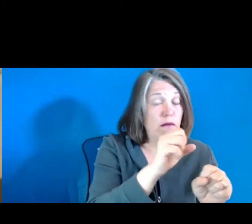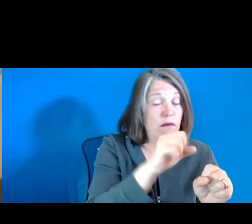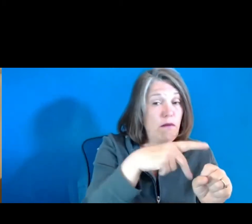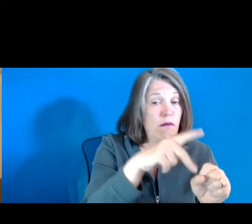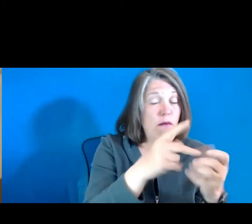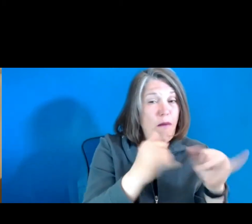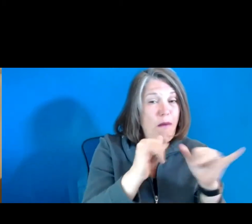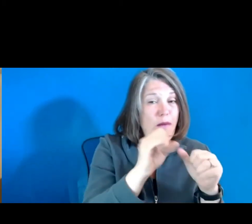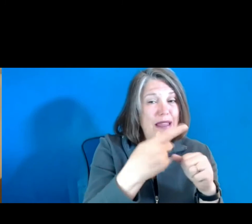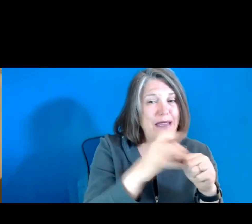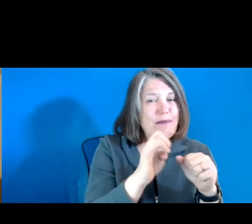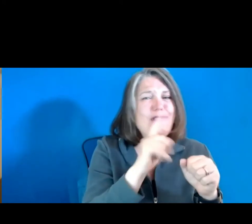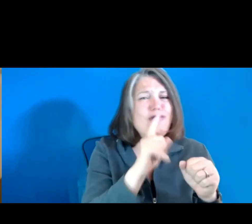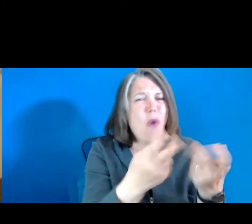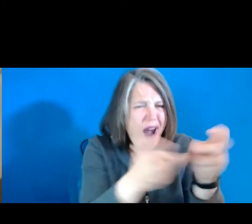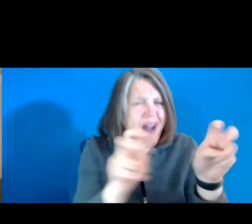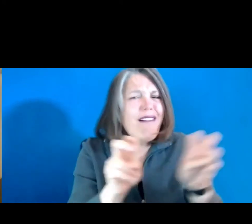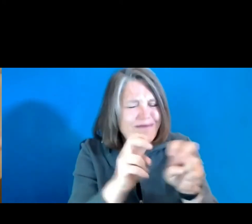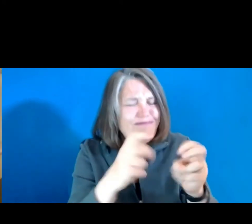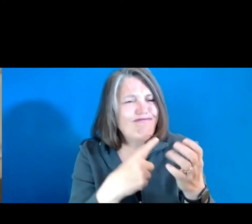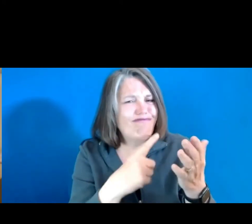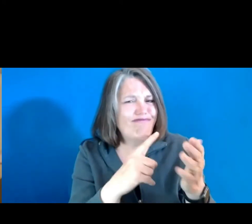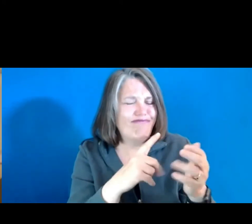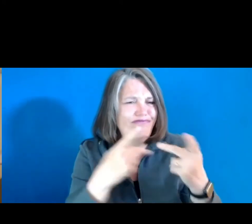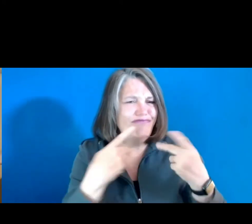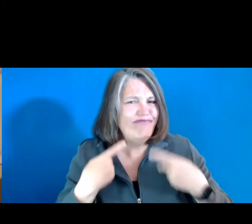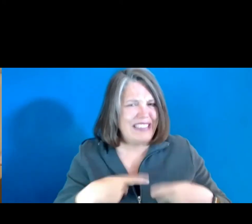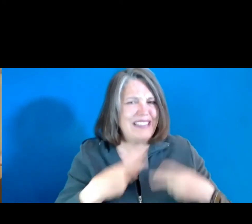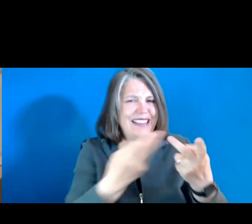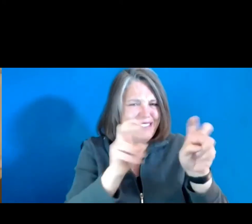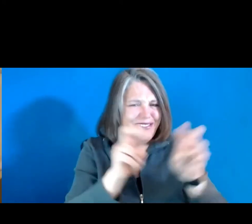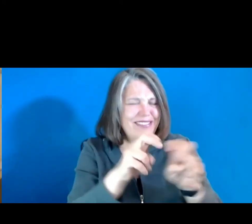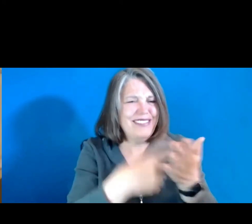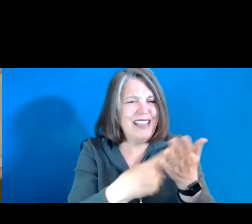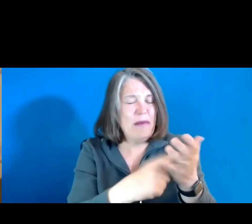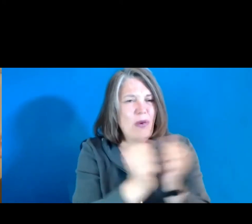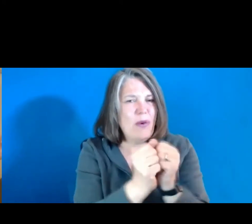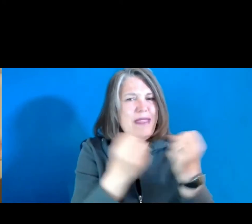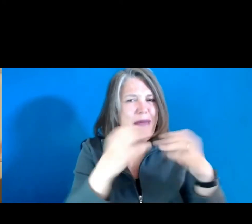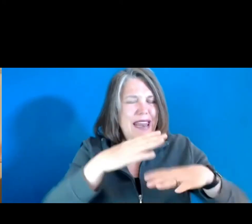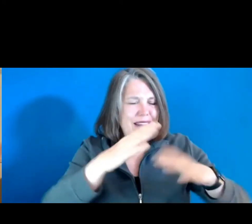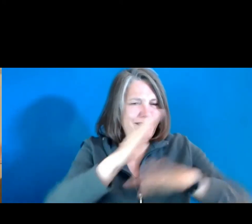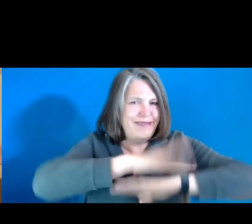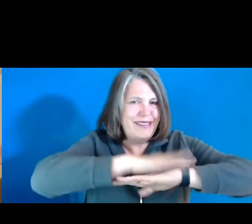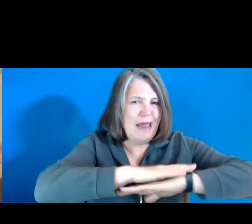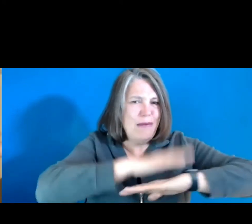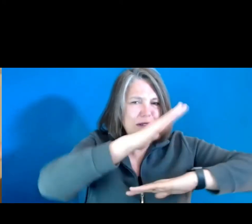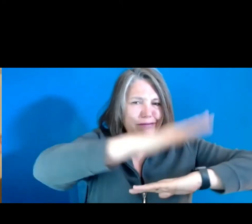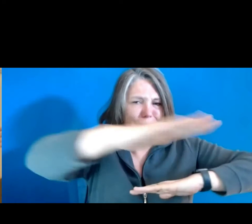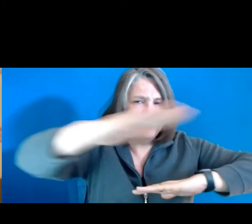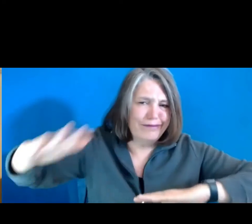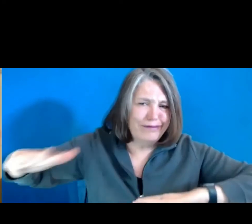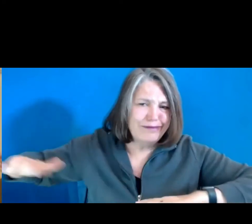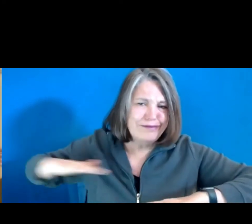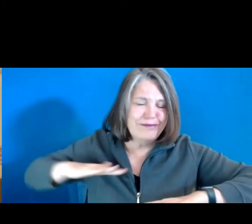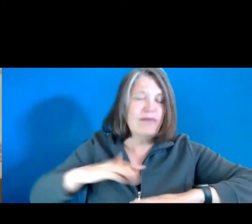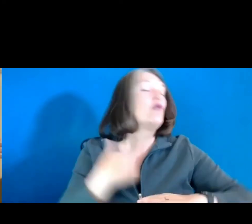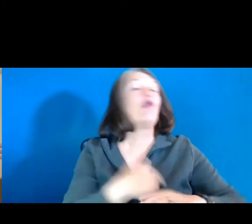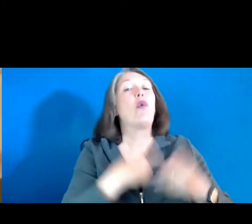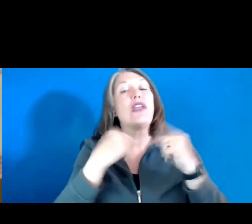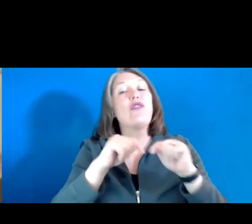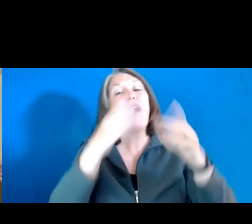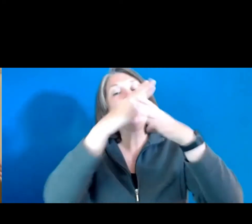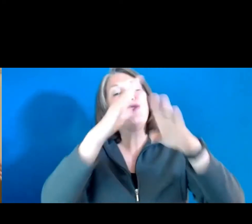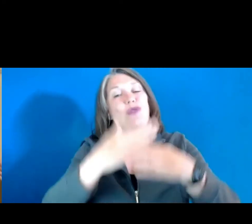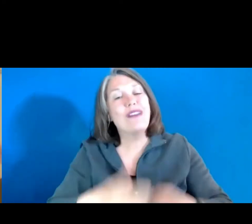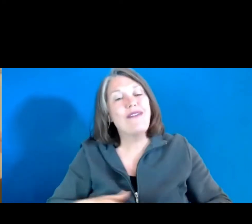sitting around a table, and you are sitting around a table with lots of other tables in the room. we actually tried to divide up in